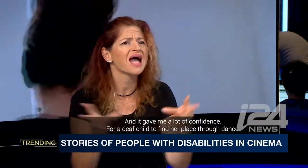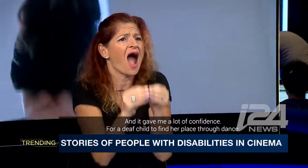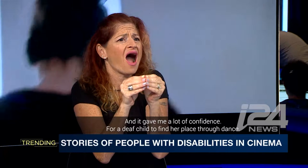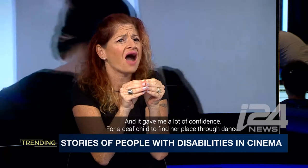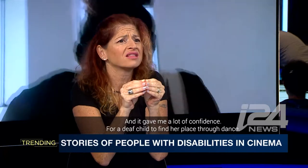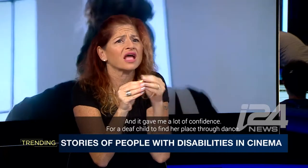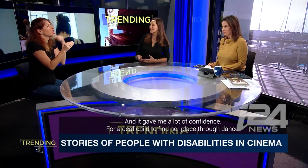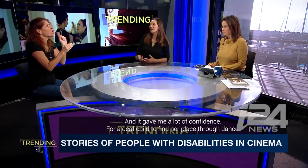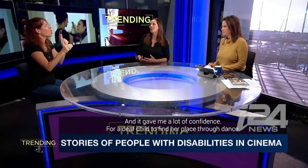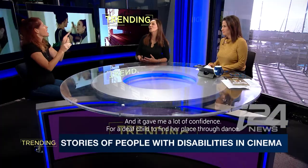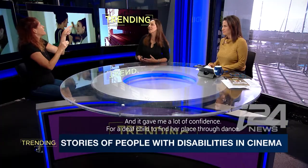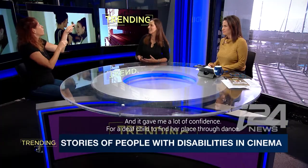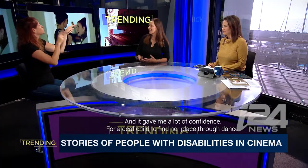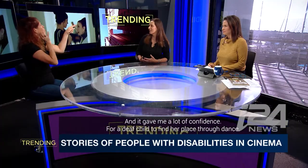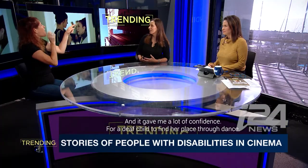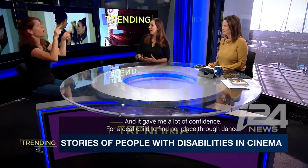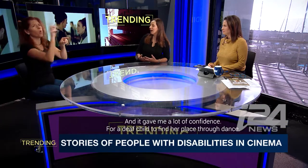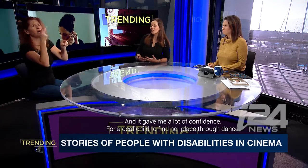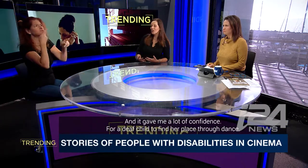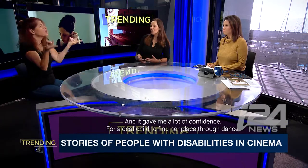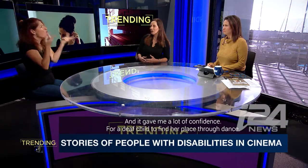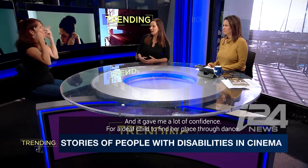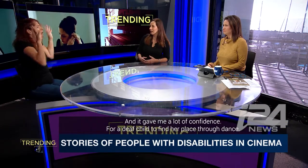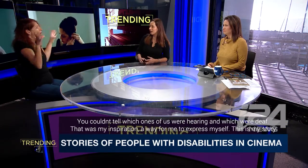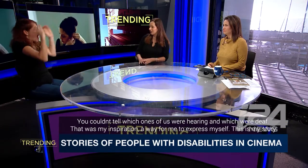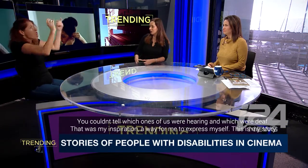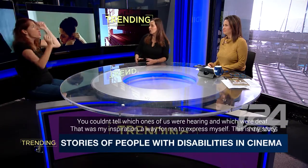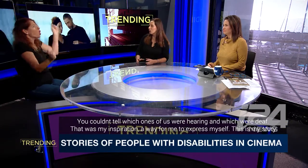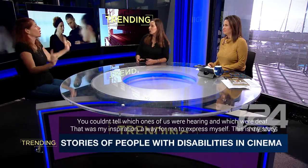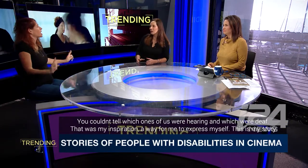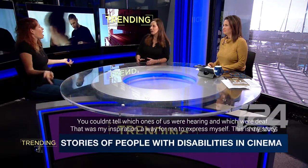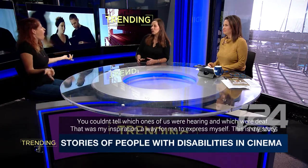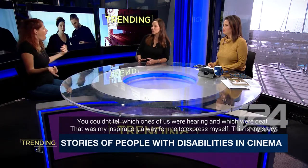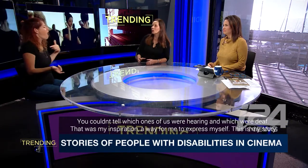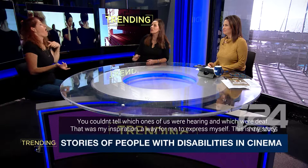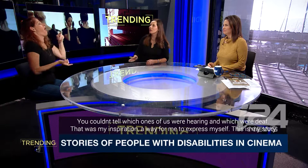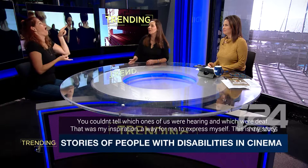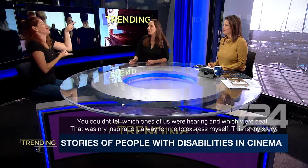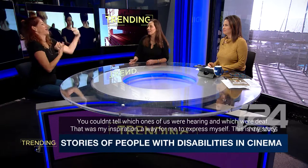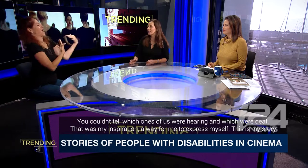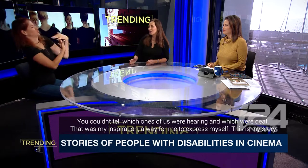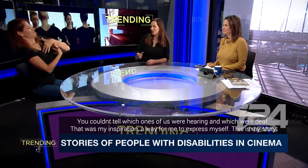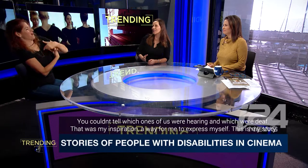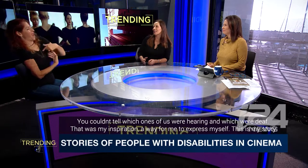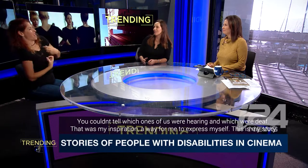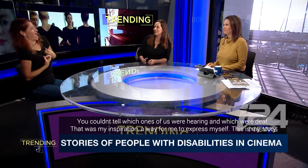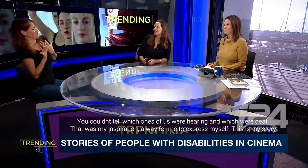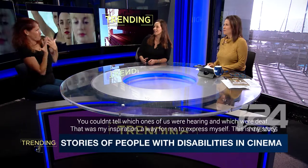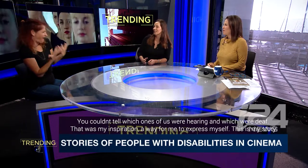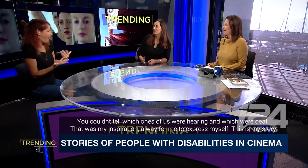couldn't find my place. And to dance. I didn't know, in the group, you couldn't notice who is the earring dancer, who is the deaf dancer. Wow.